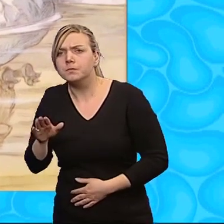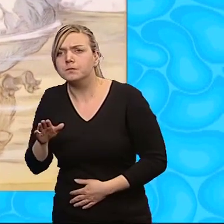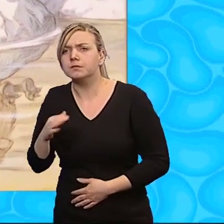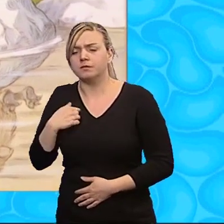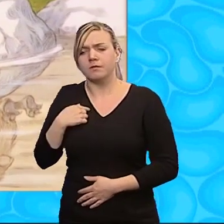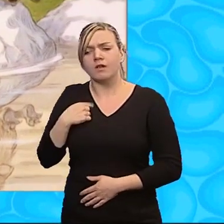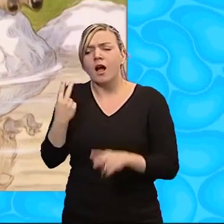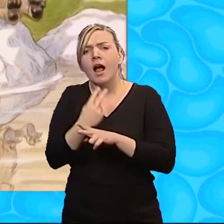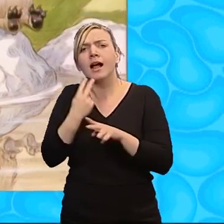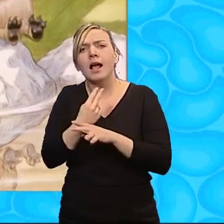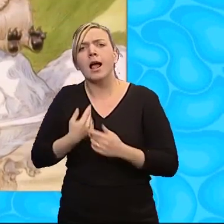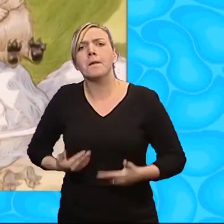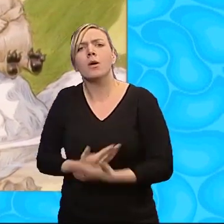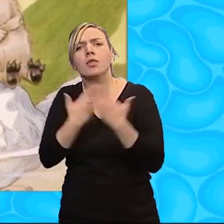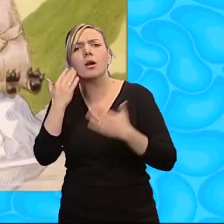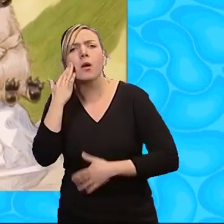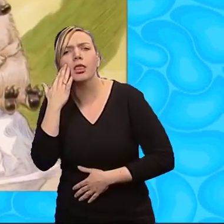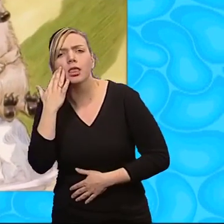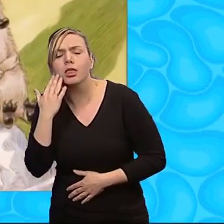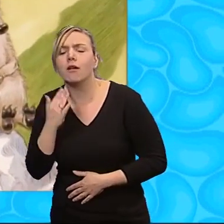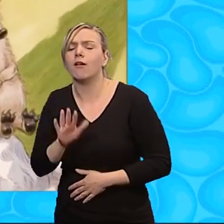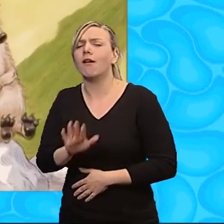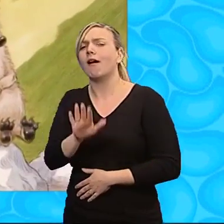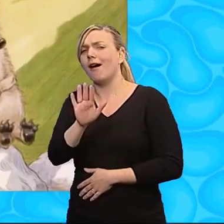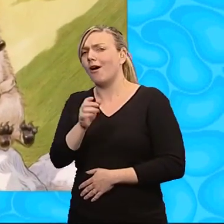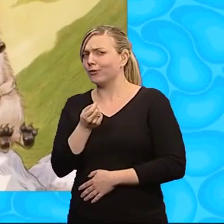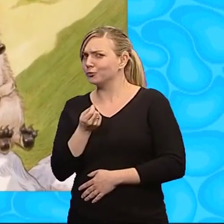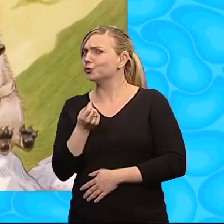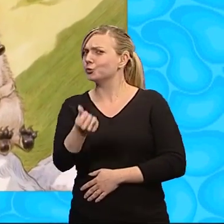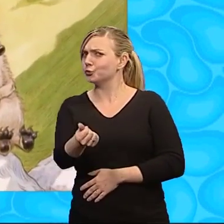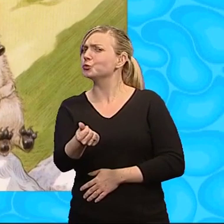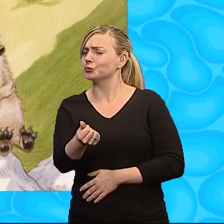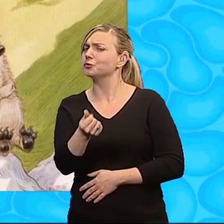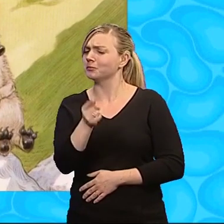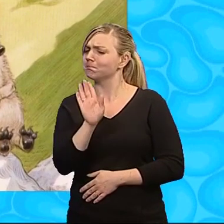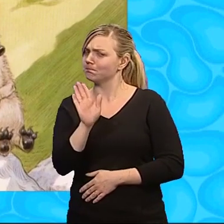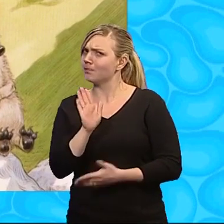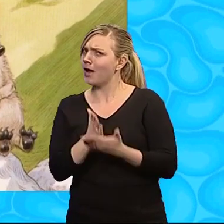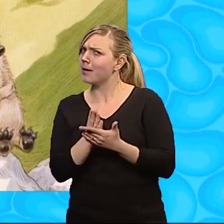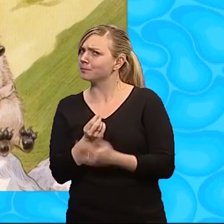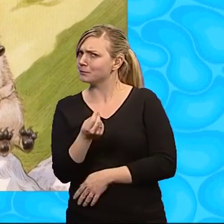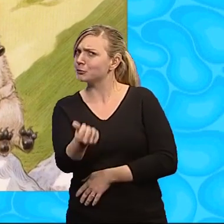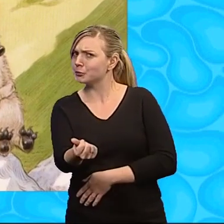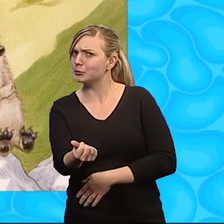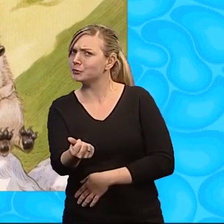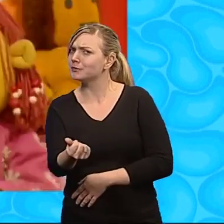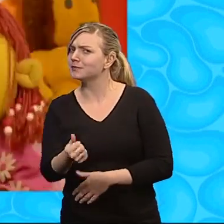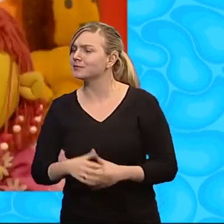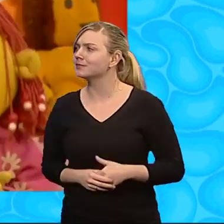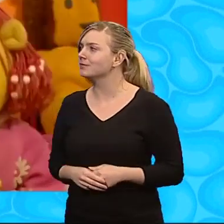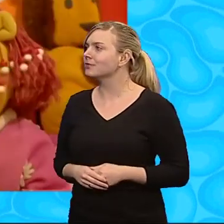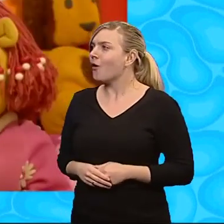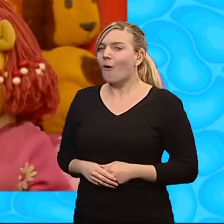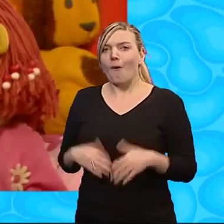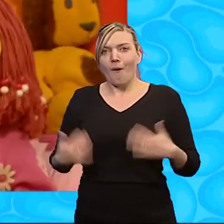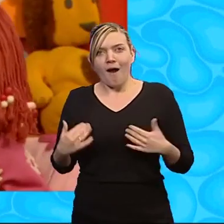When shall we have another birthday? Soon, said Hedgehog. Very soon. Oh, I really